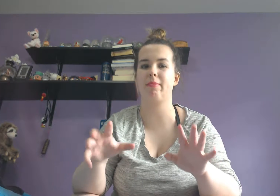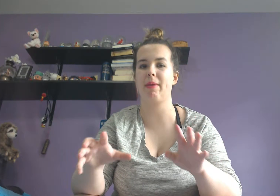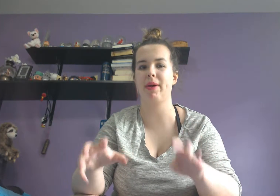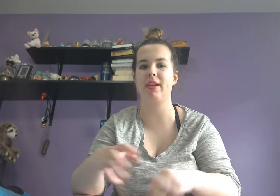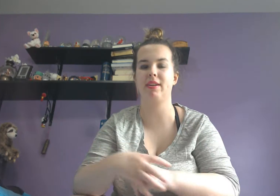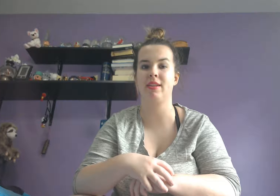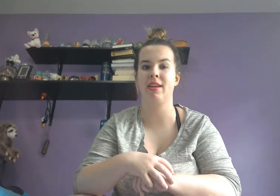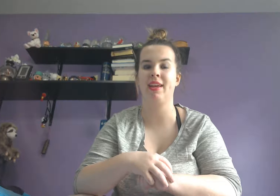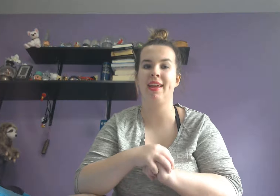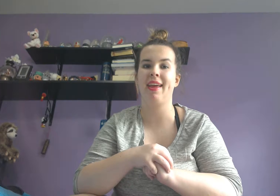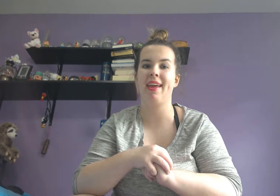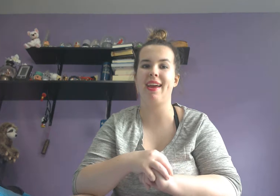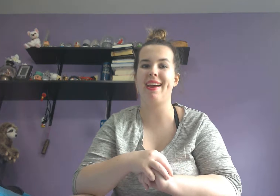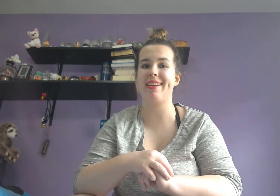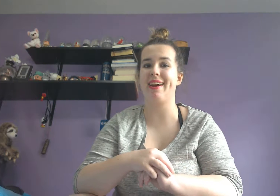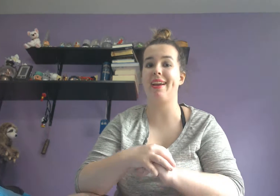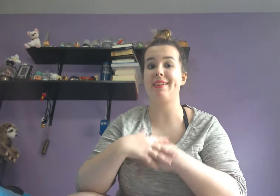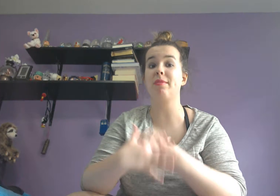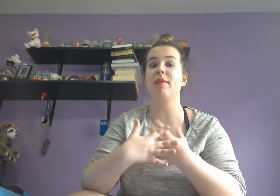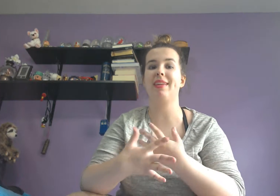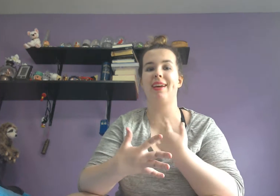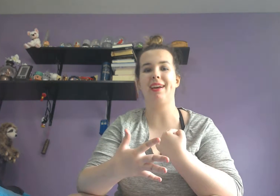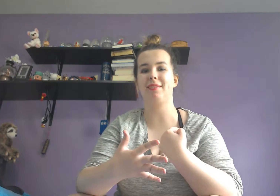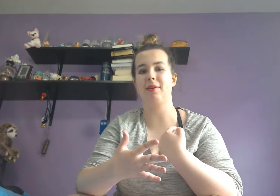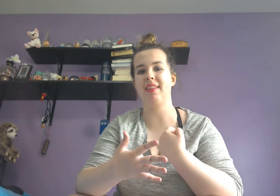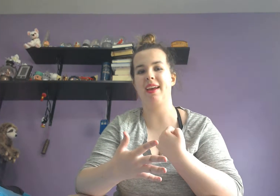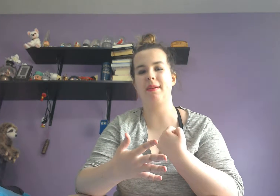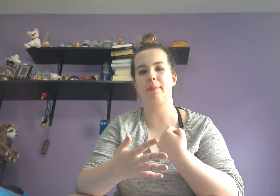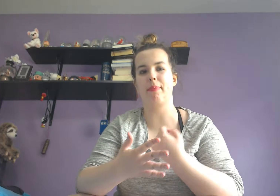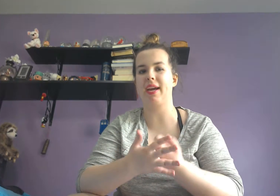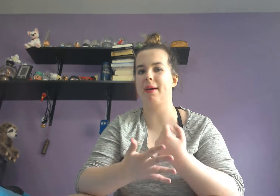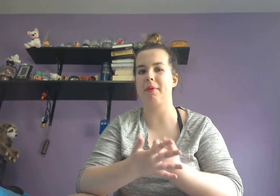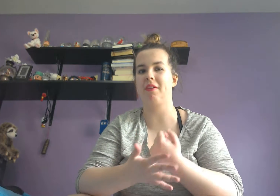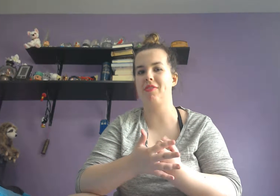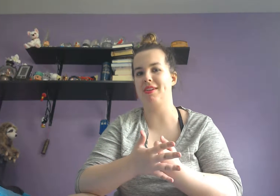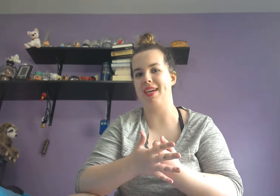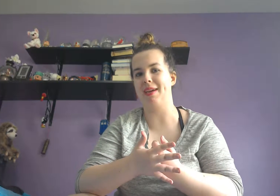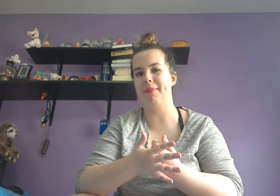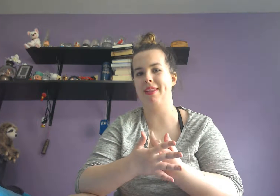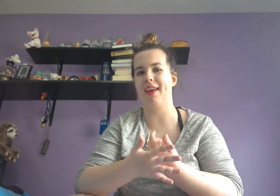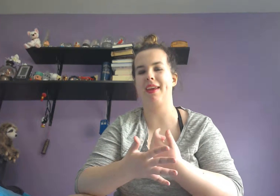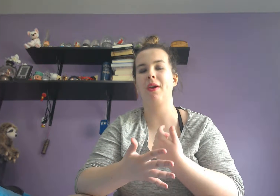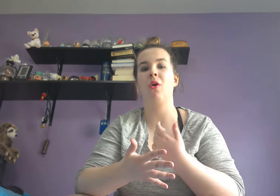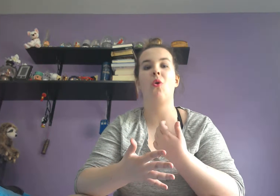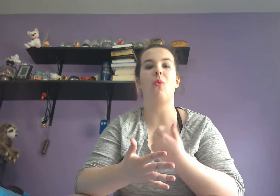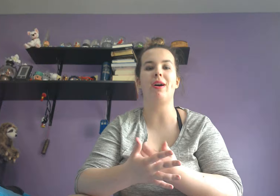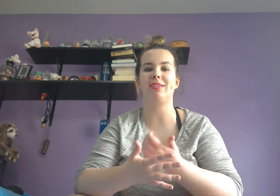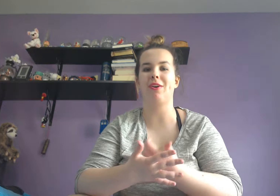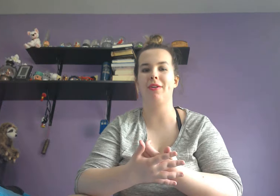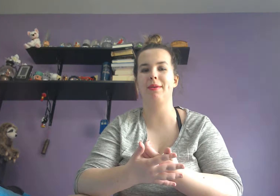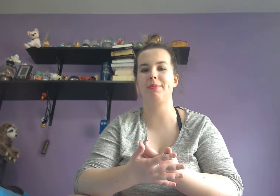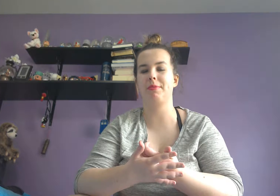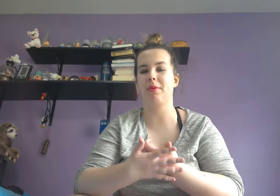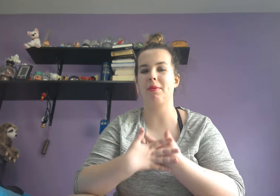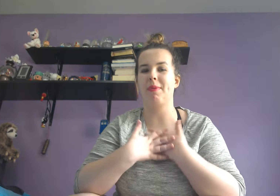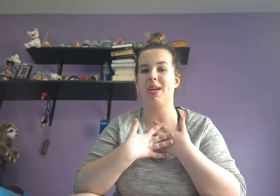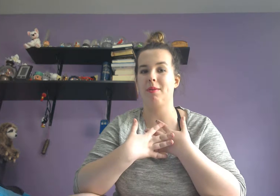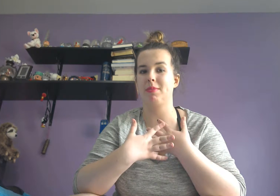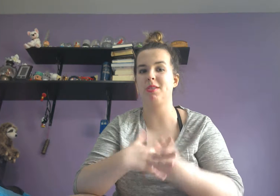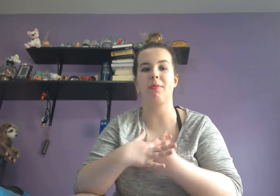my mind. And I did really like sort of that breakup of the team and, like, watching all of them sort of become super